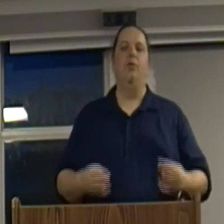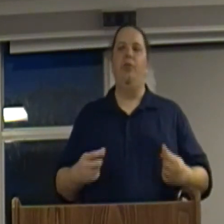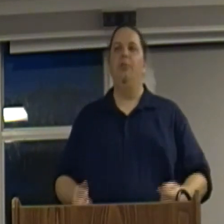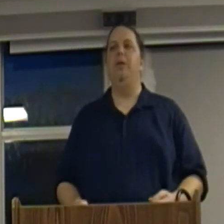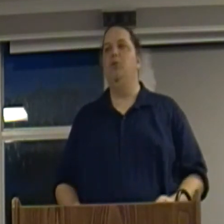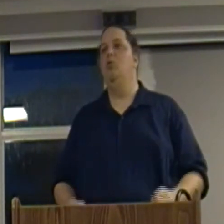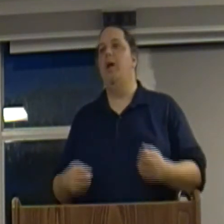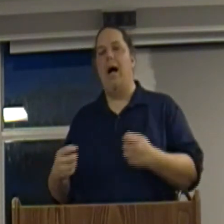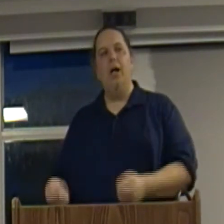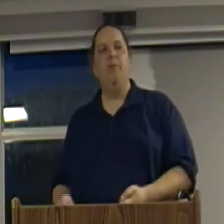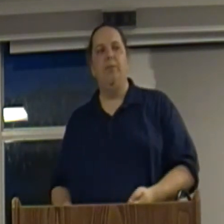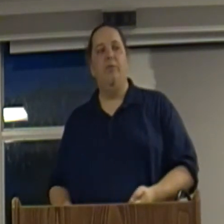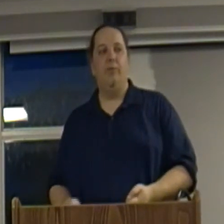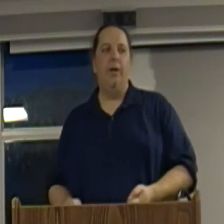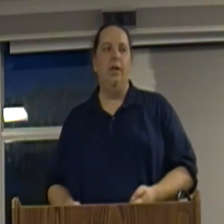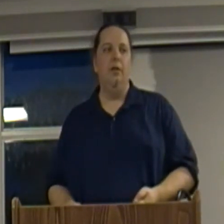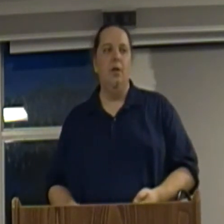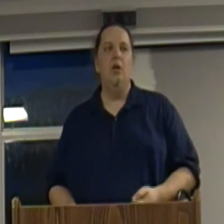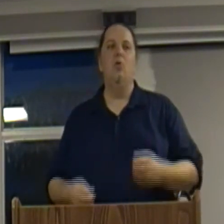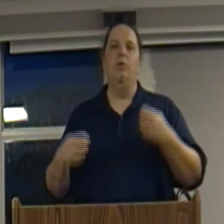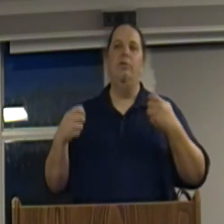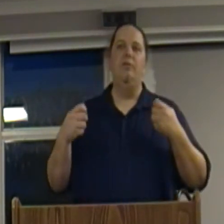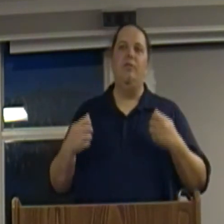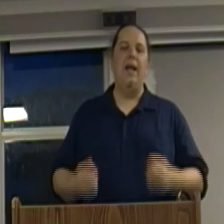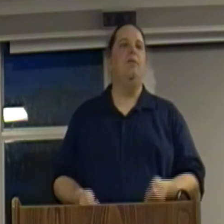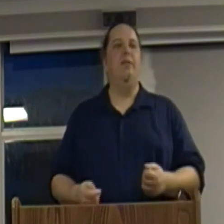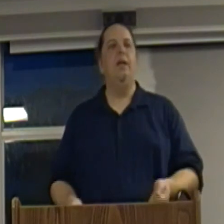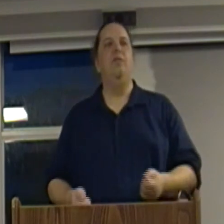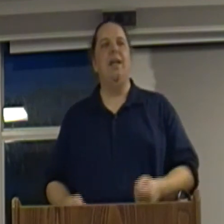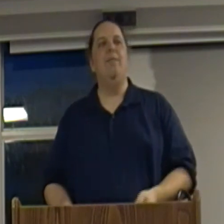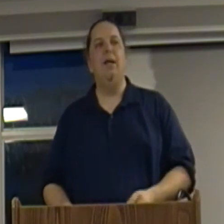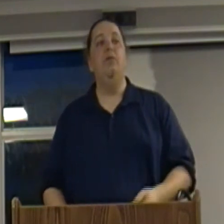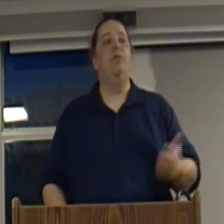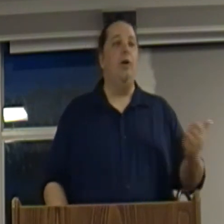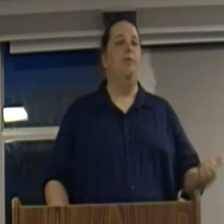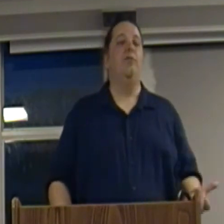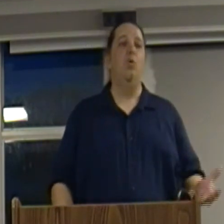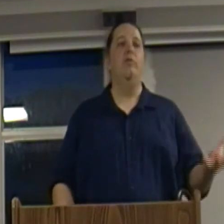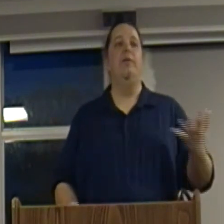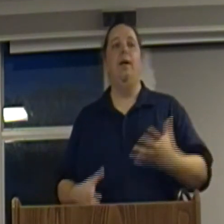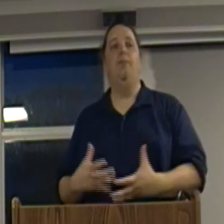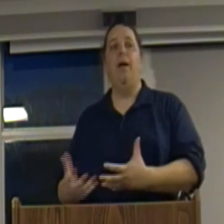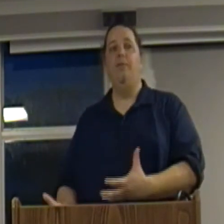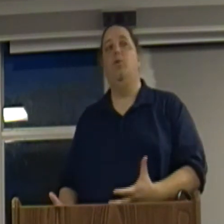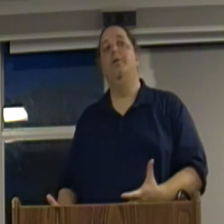there were still people who would hire people for money, who would take the things that they made, and sell them for more than they had paid for.